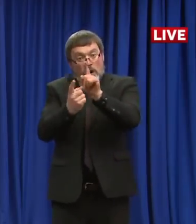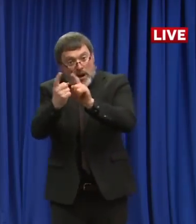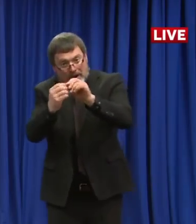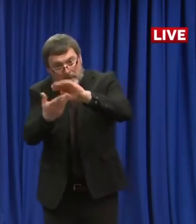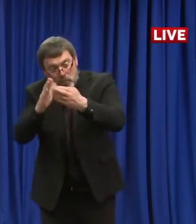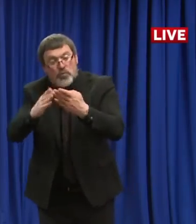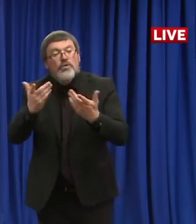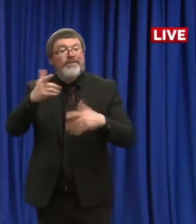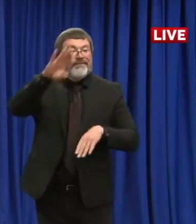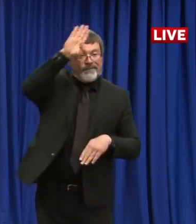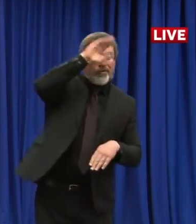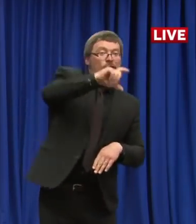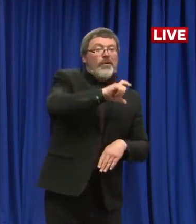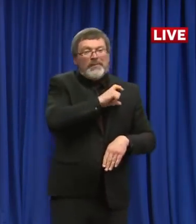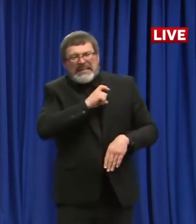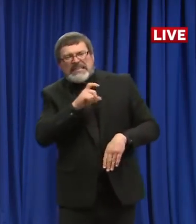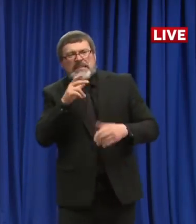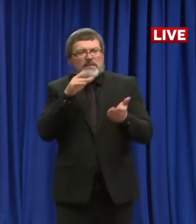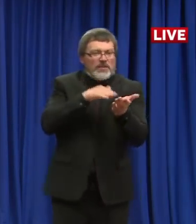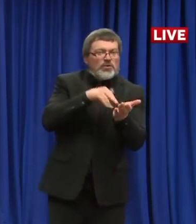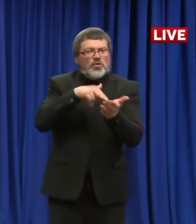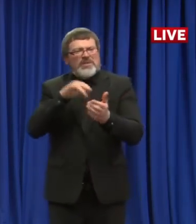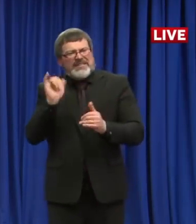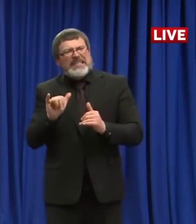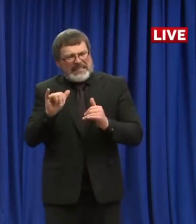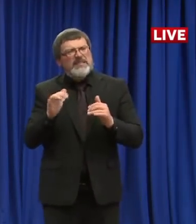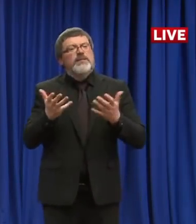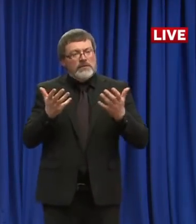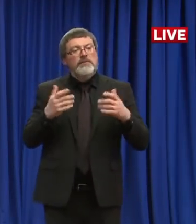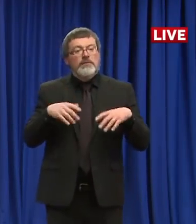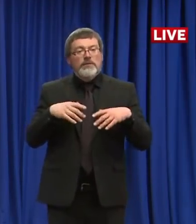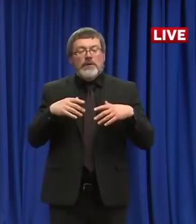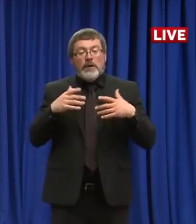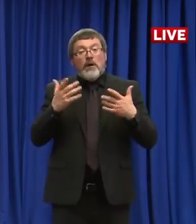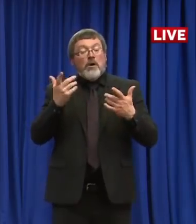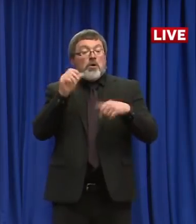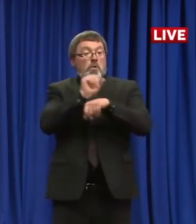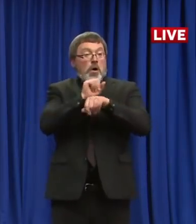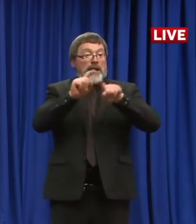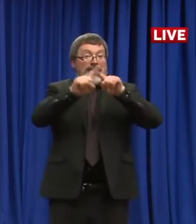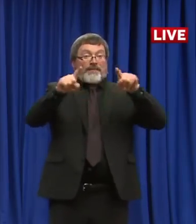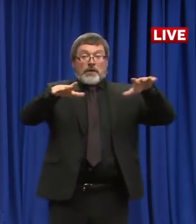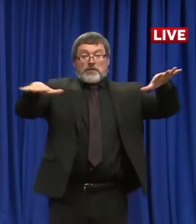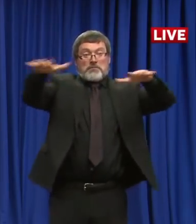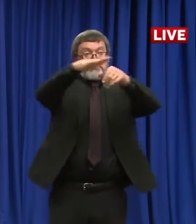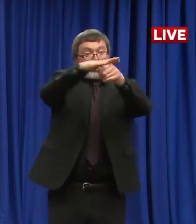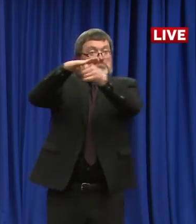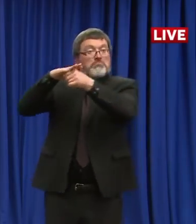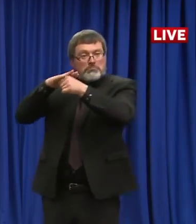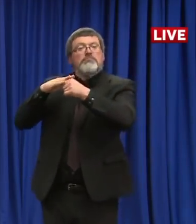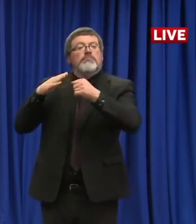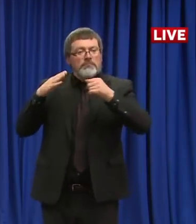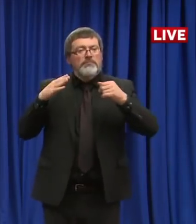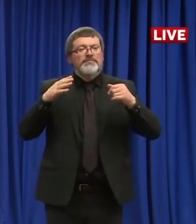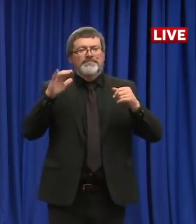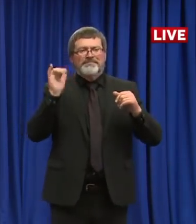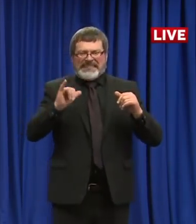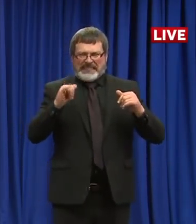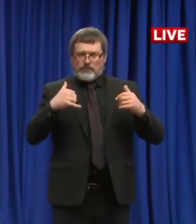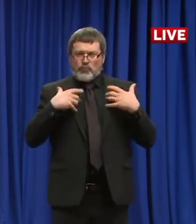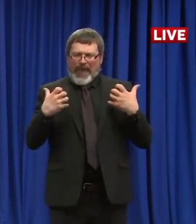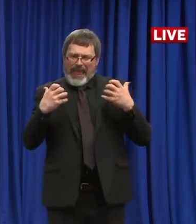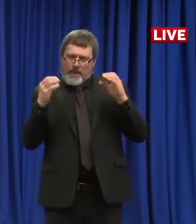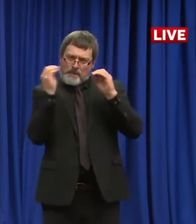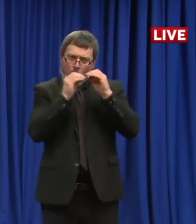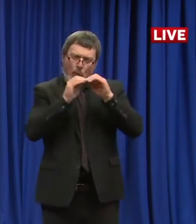example. These are additional groups that we would like to be able to see increased testing for. And so we're going to be putting out a